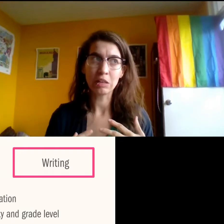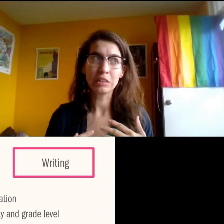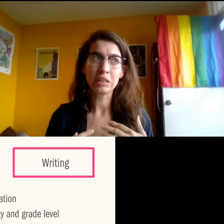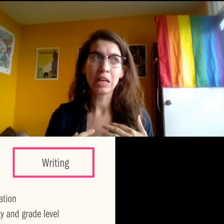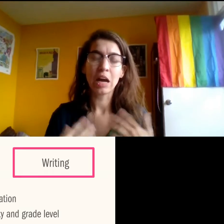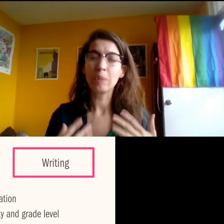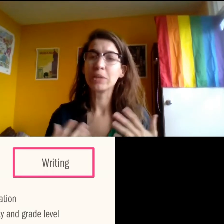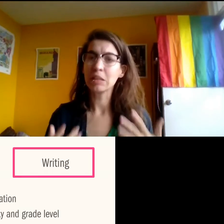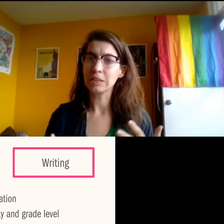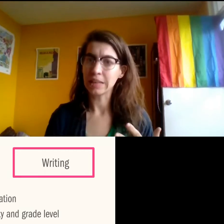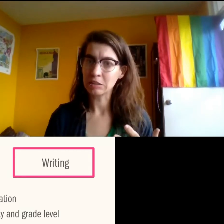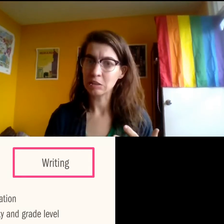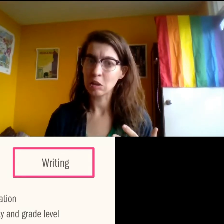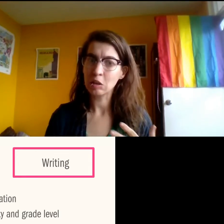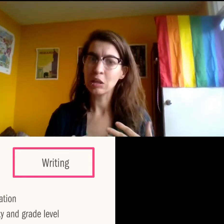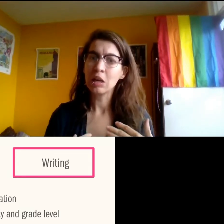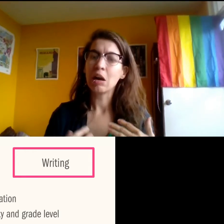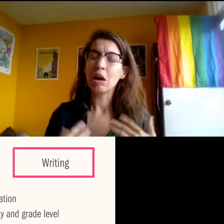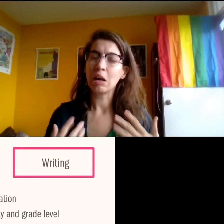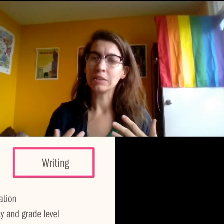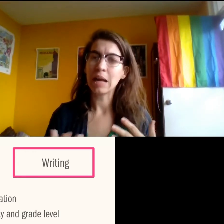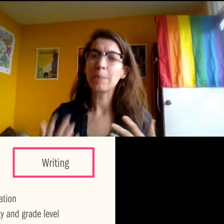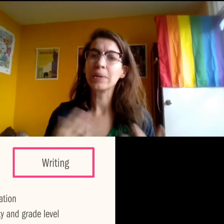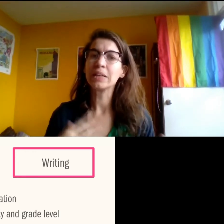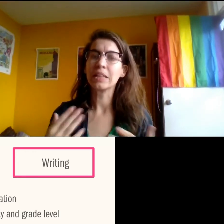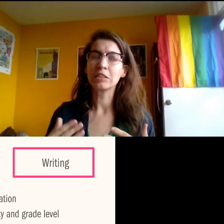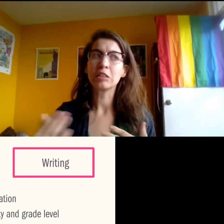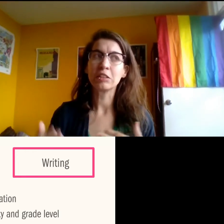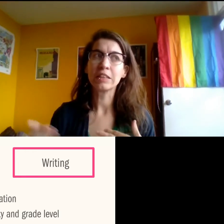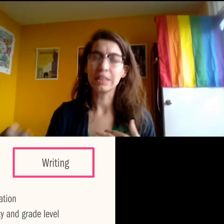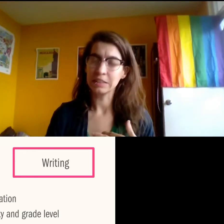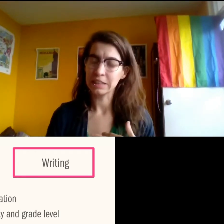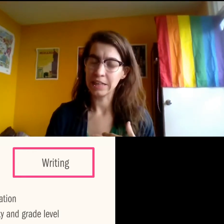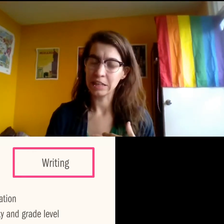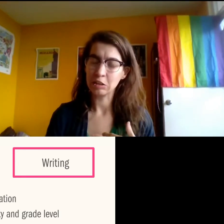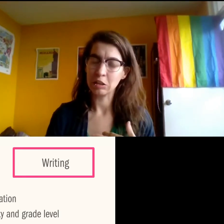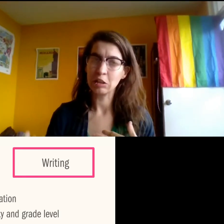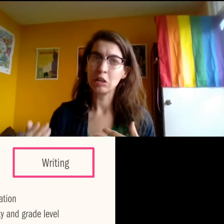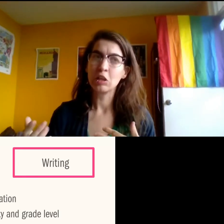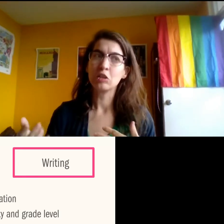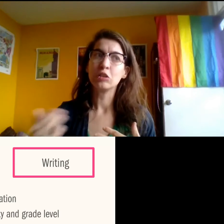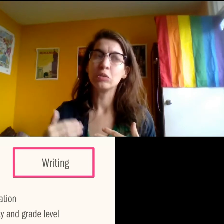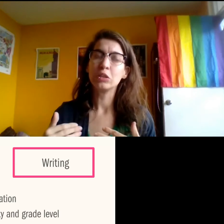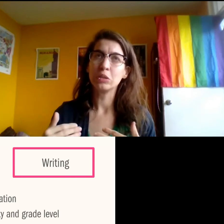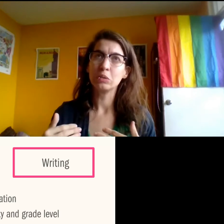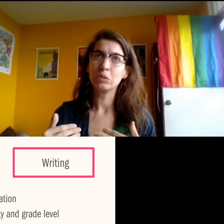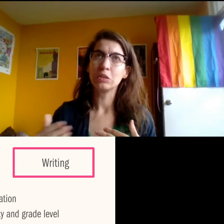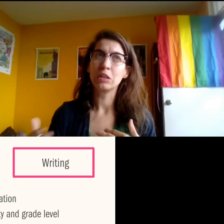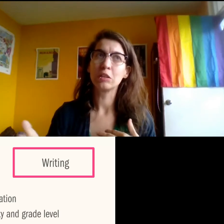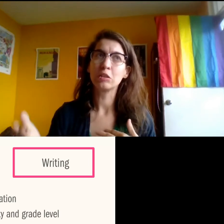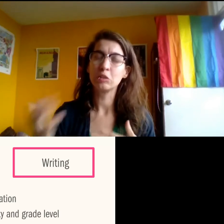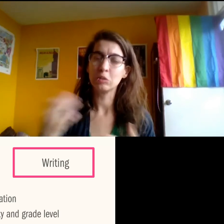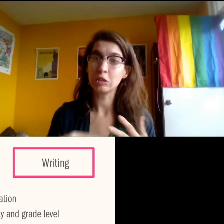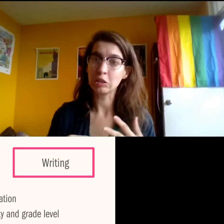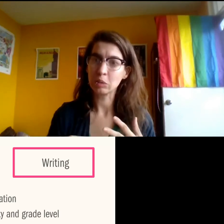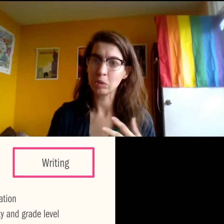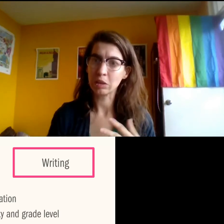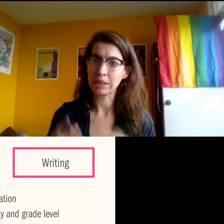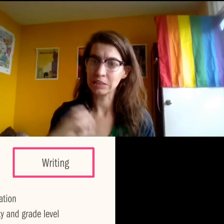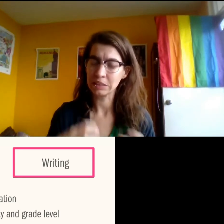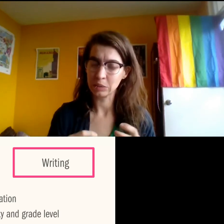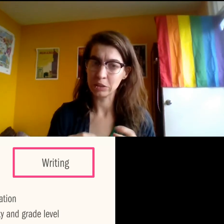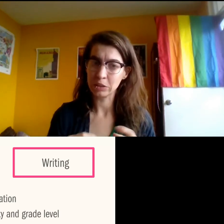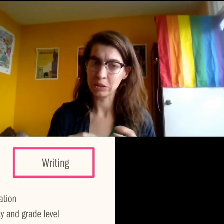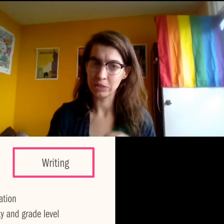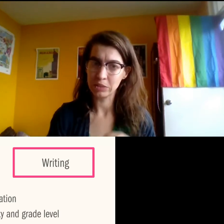it's not a be all and end all on that, but it is a good indicator to use to start your